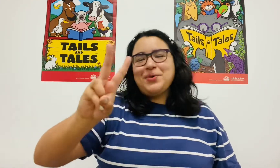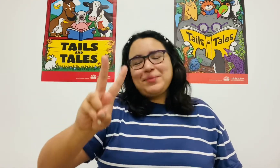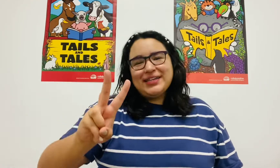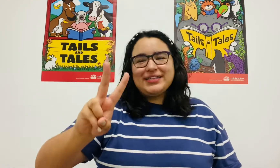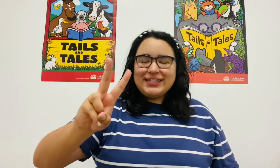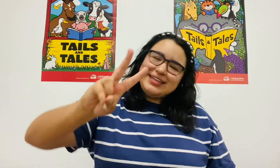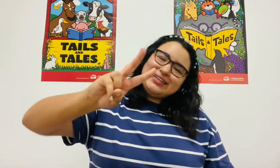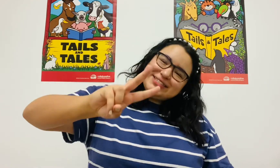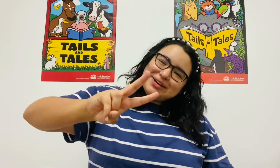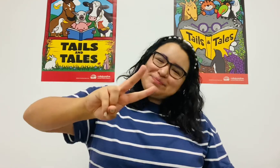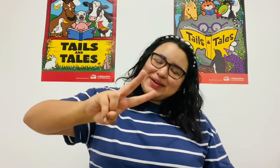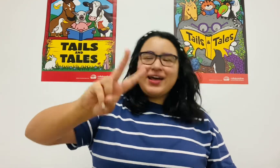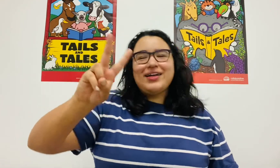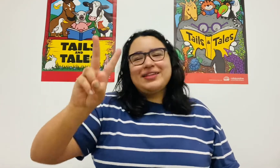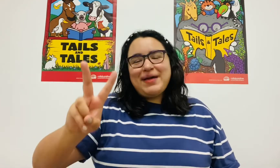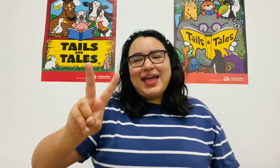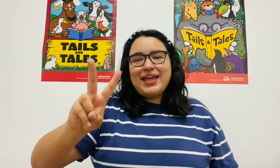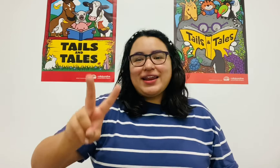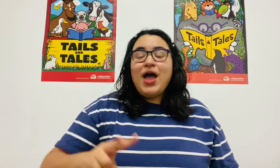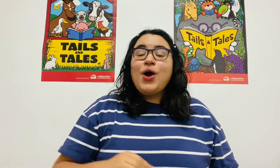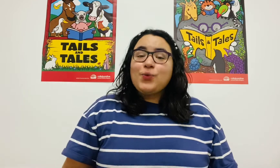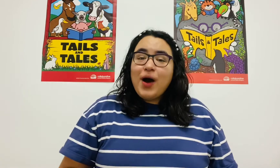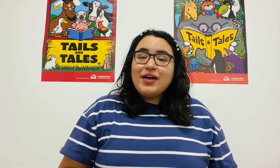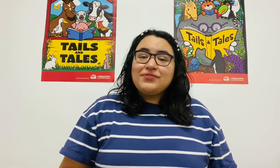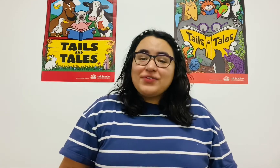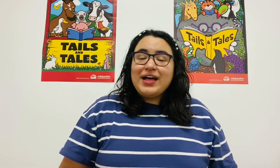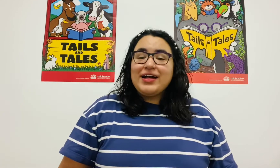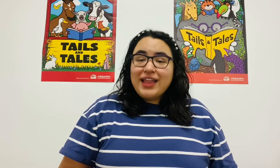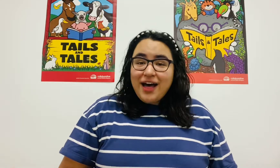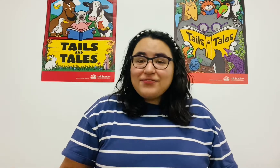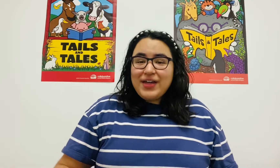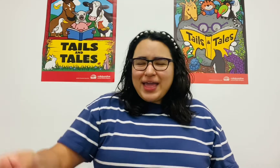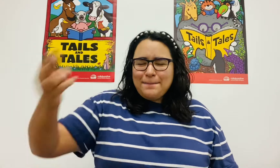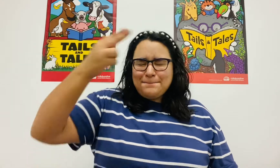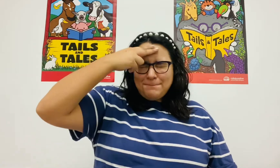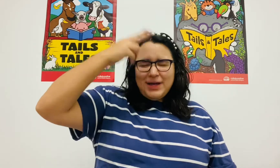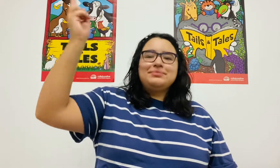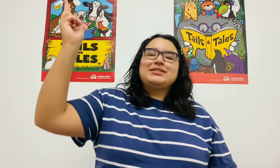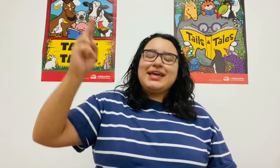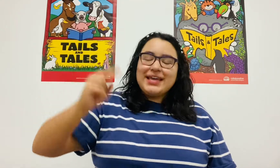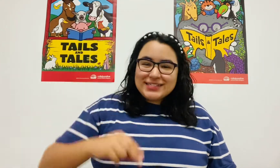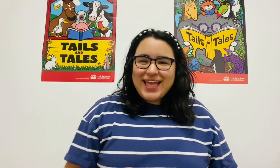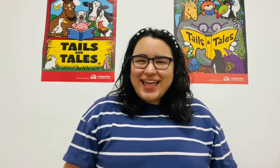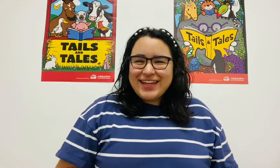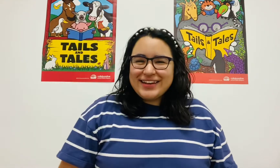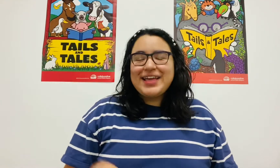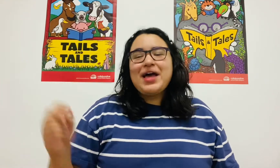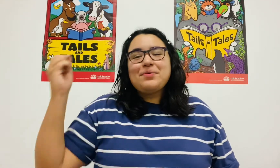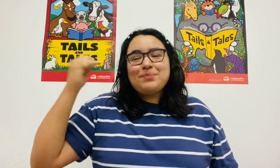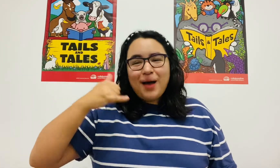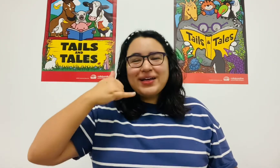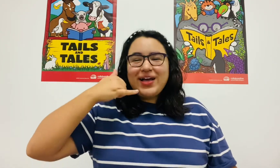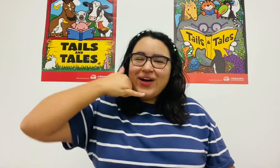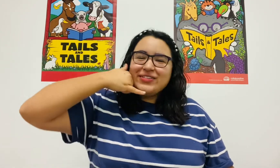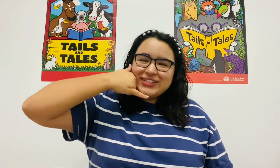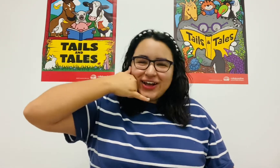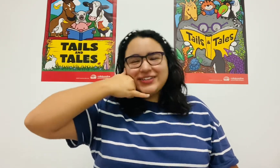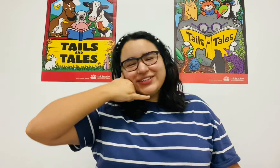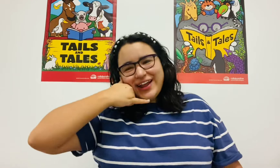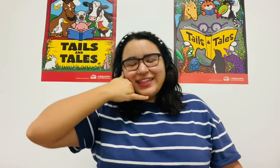monkeys jumping off bed. One fell off and bumped his head. Mama called the doctor and